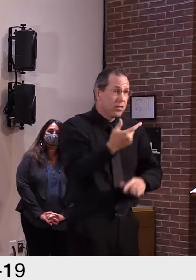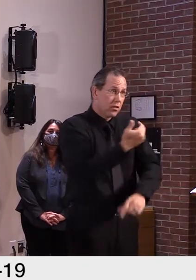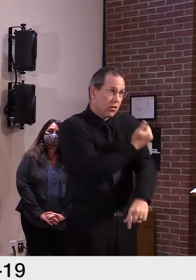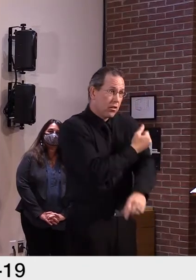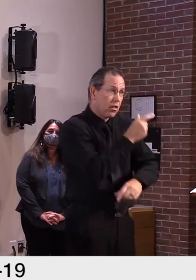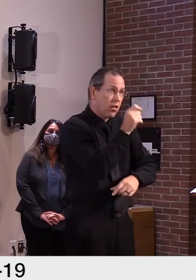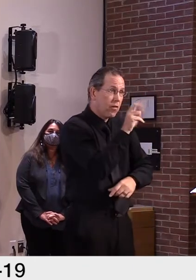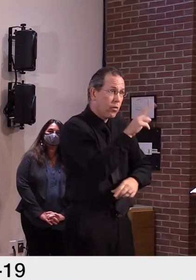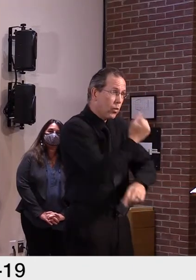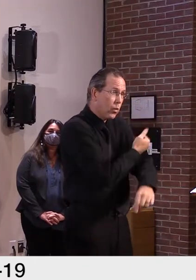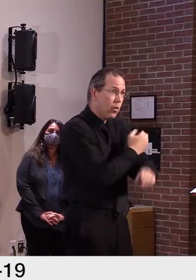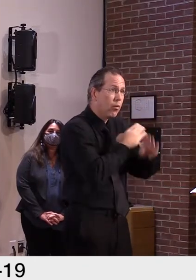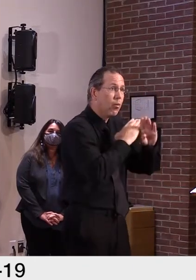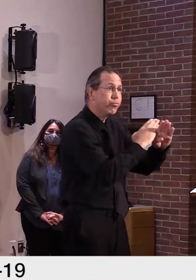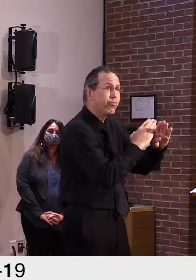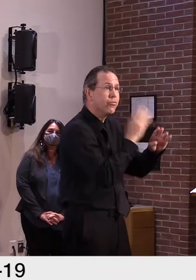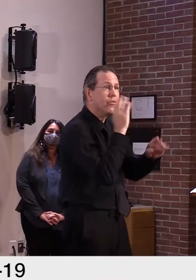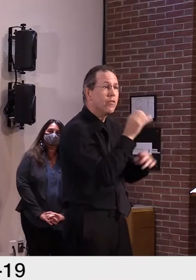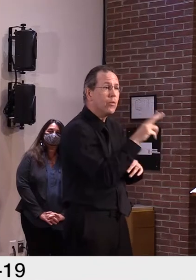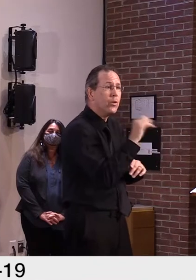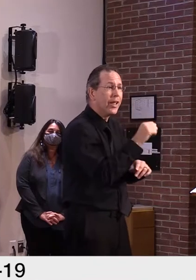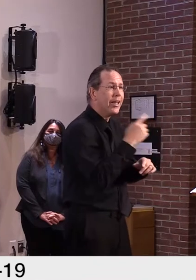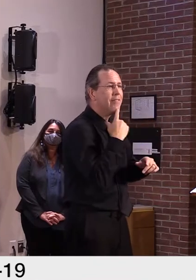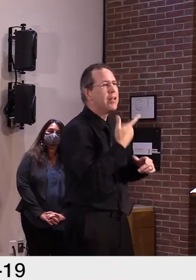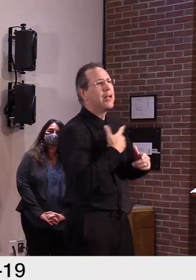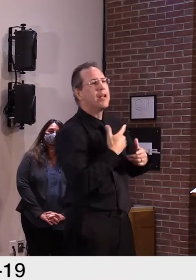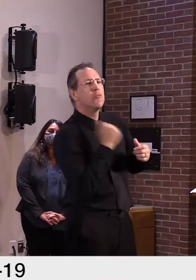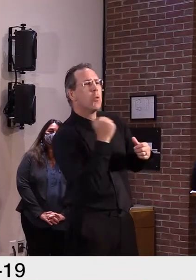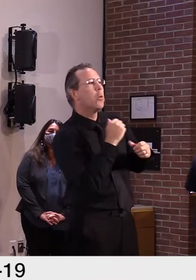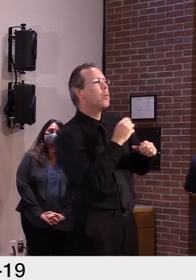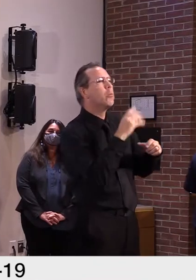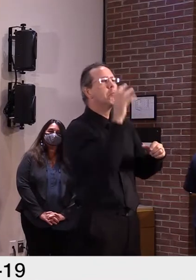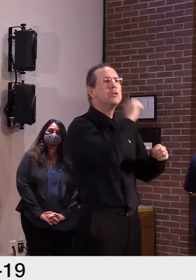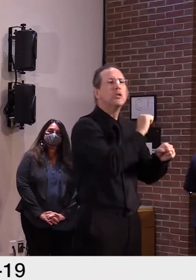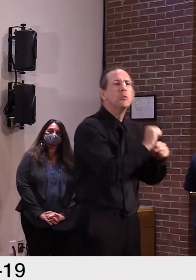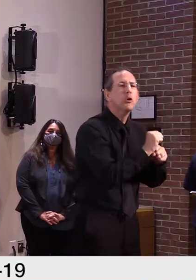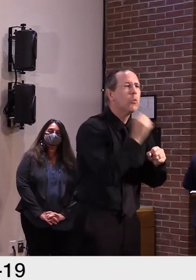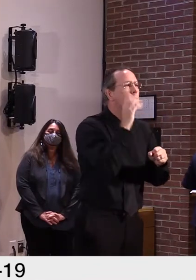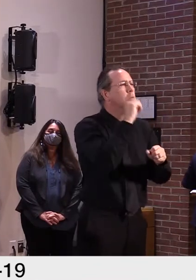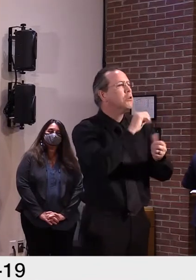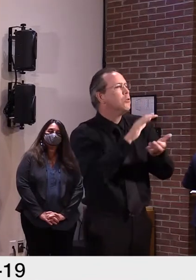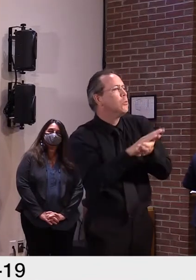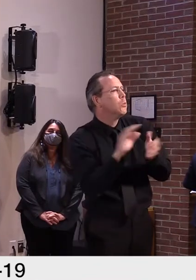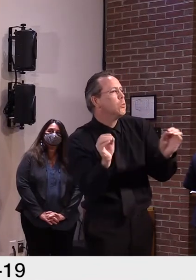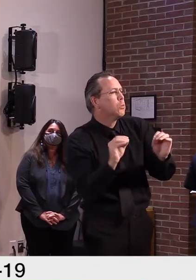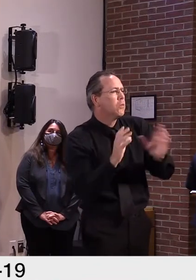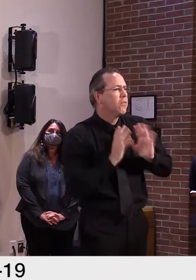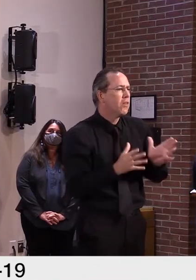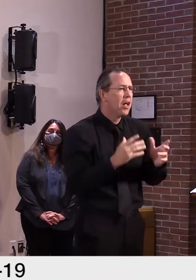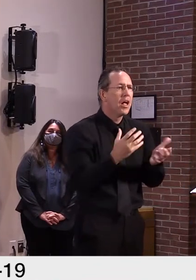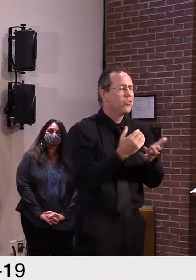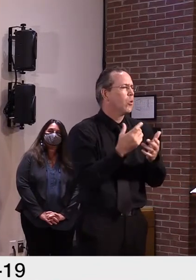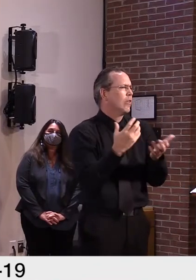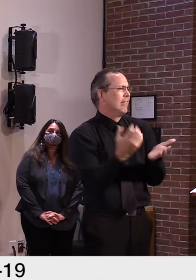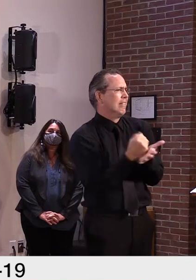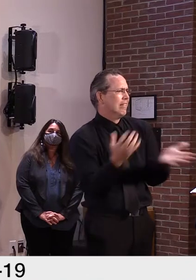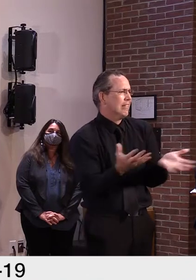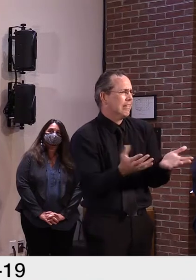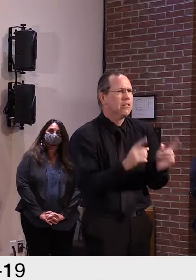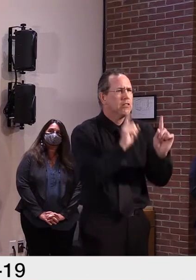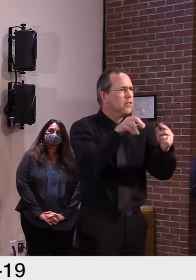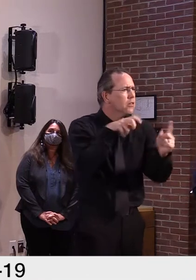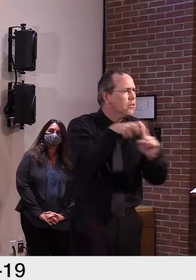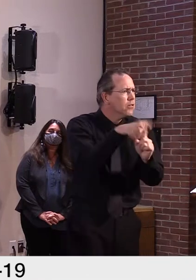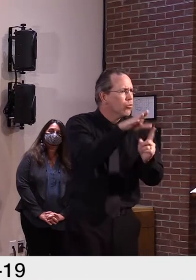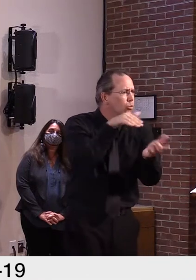And if you do get the flu, it can reduce the severity of the illness that you're going to have. It can be